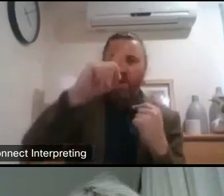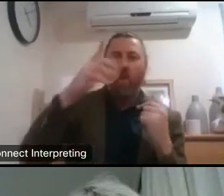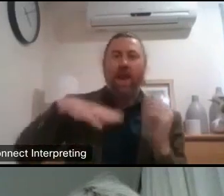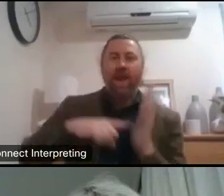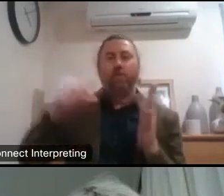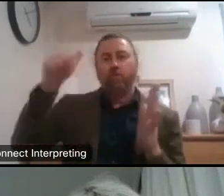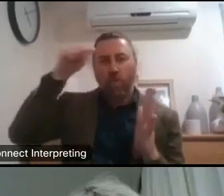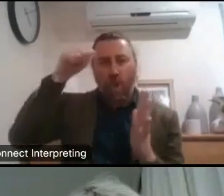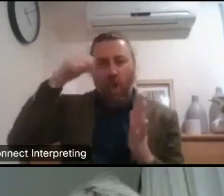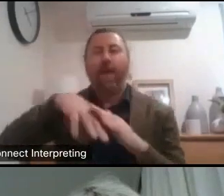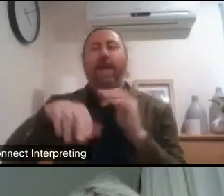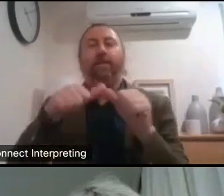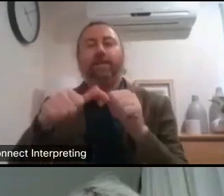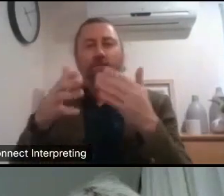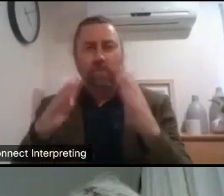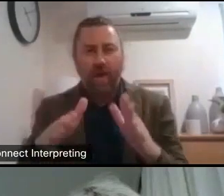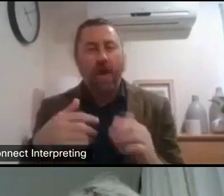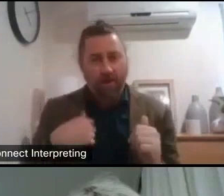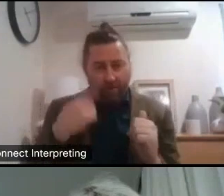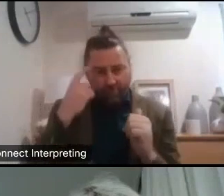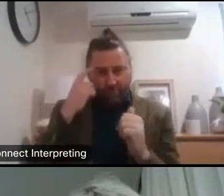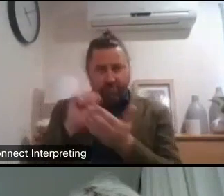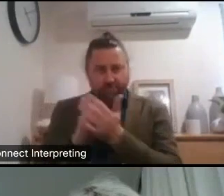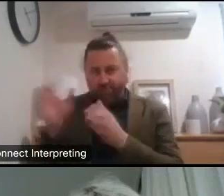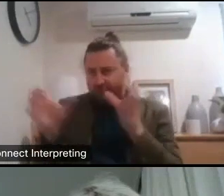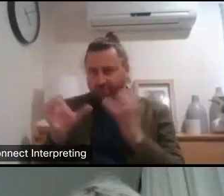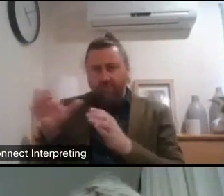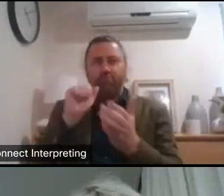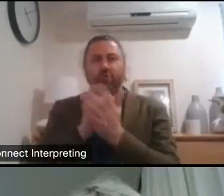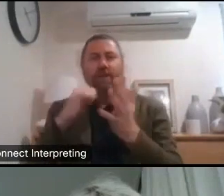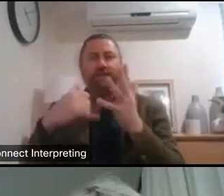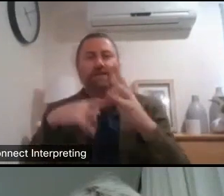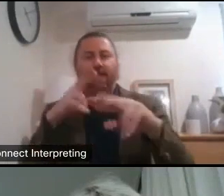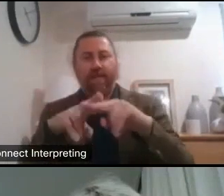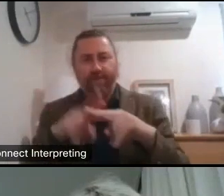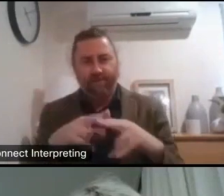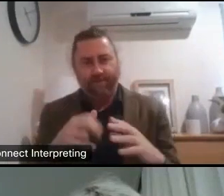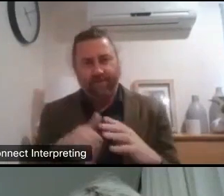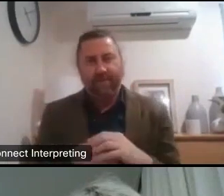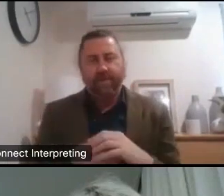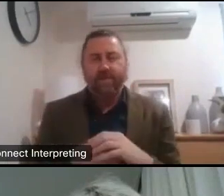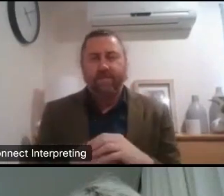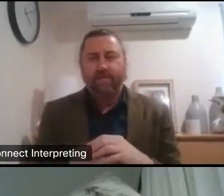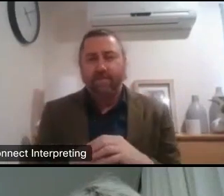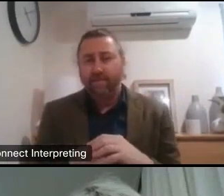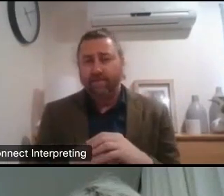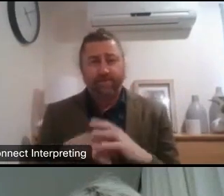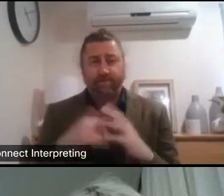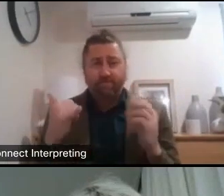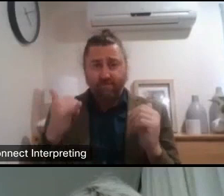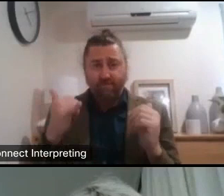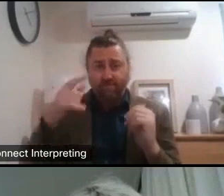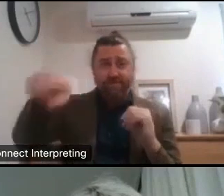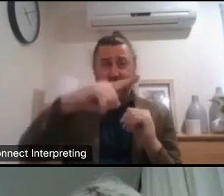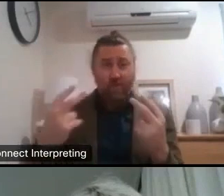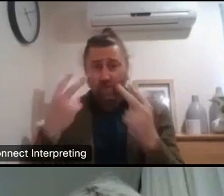it's very strategic and you know all of the people who i mean there'll be people in this in this webinar